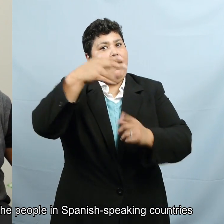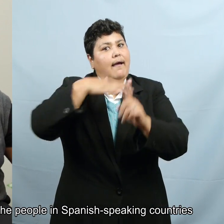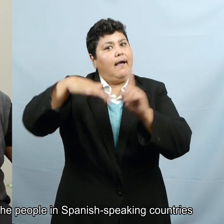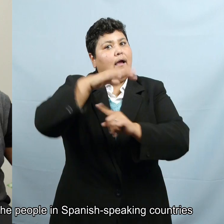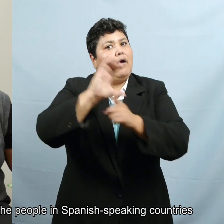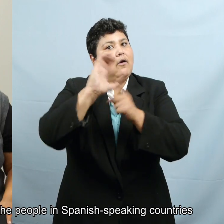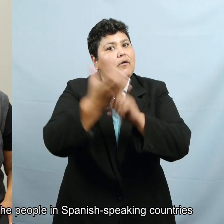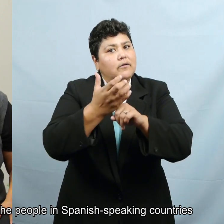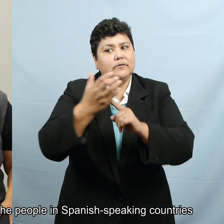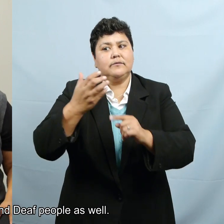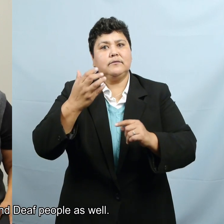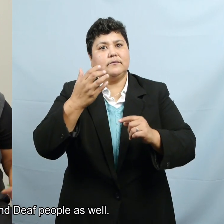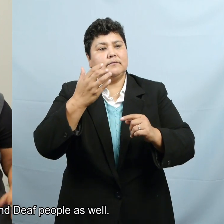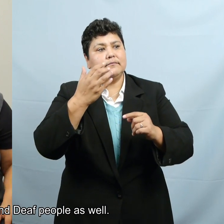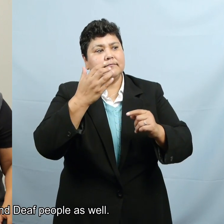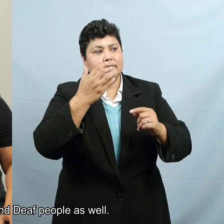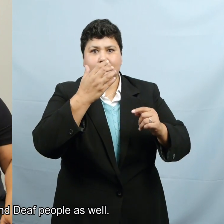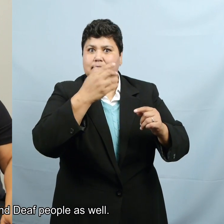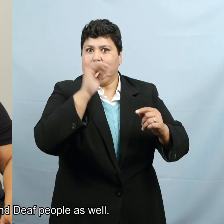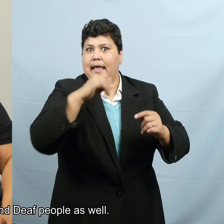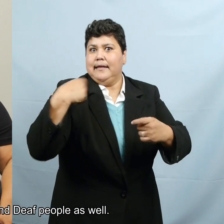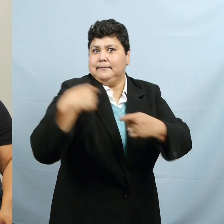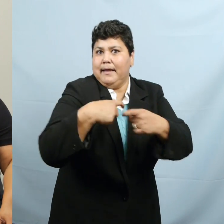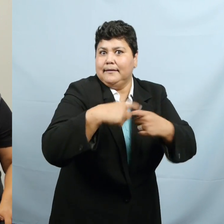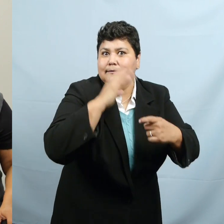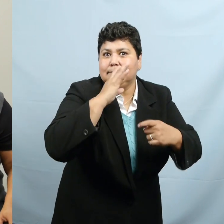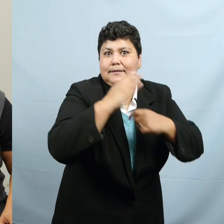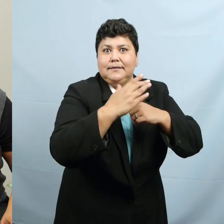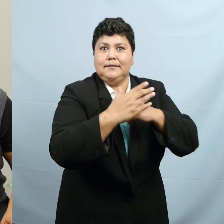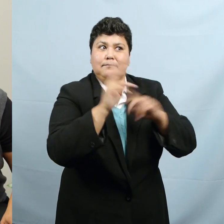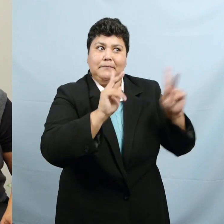Spanish people in Spanish speaking countries and, and deaf people as well.